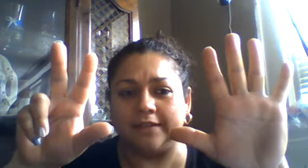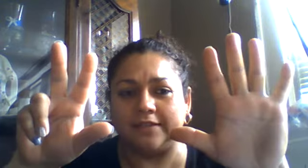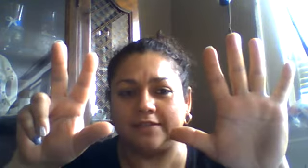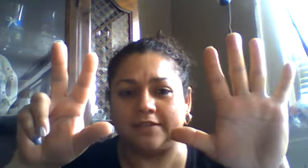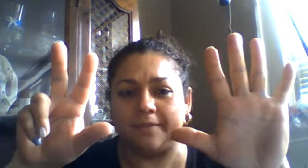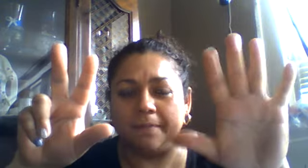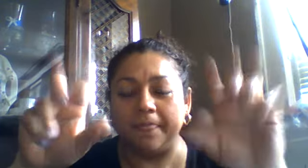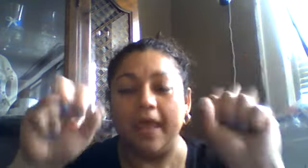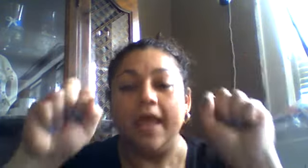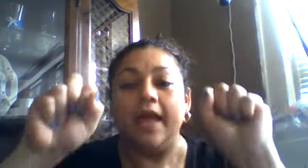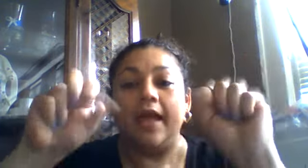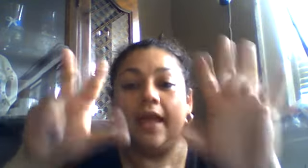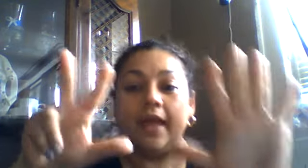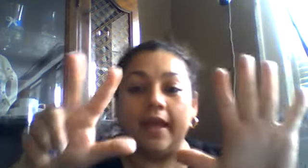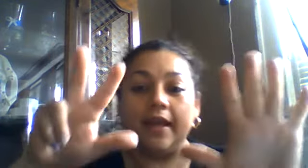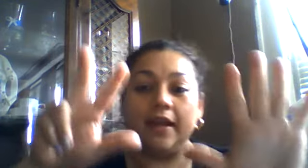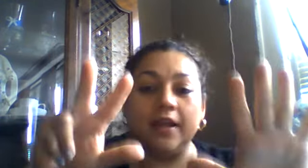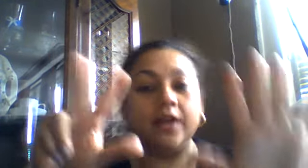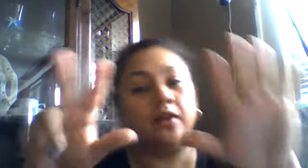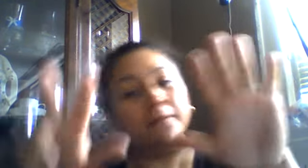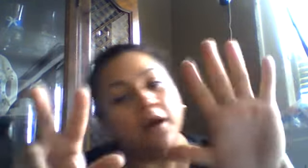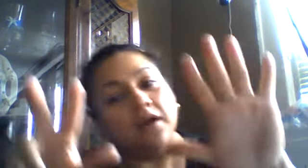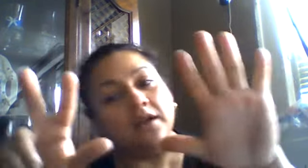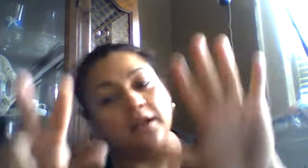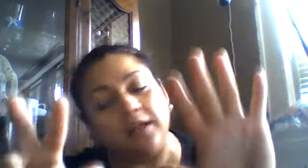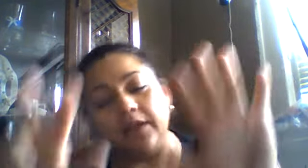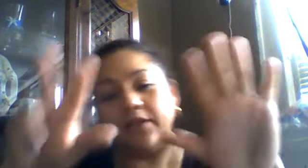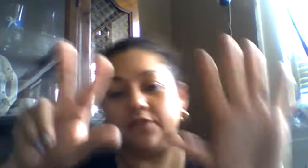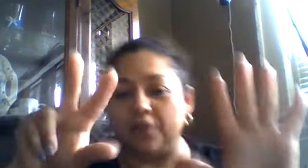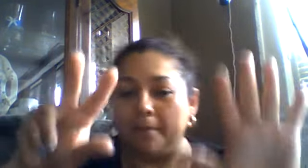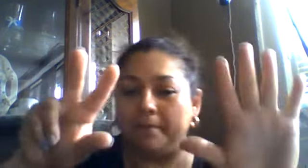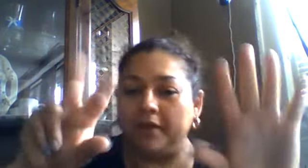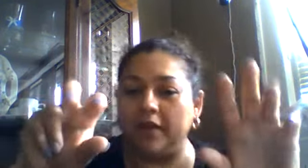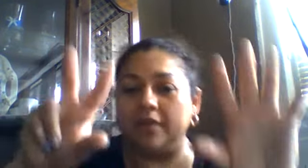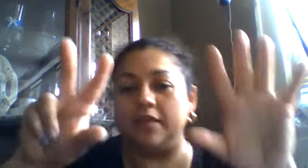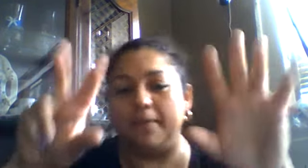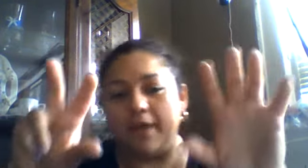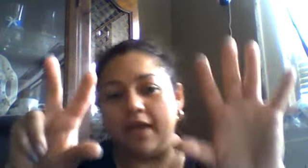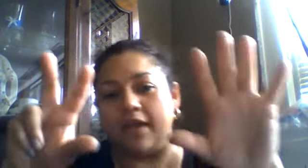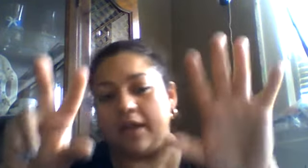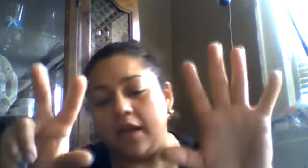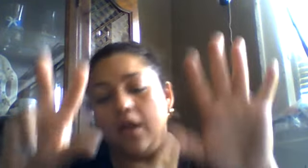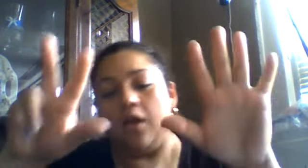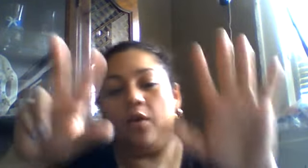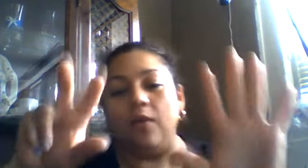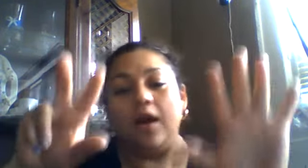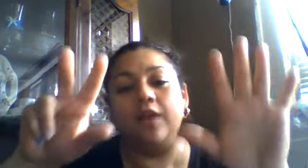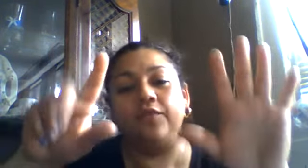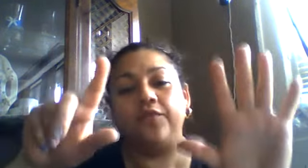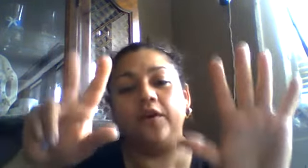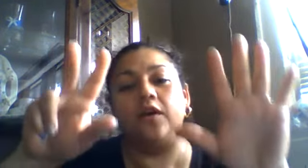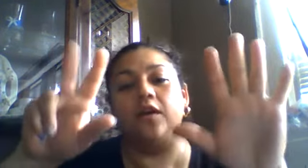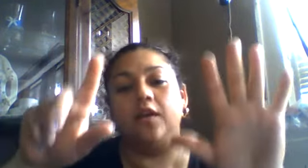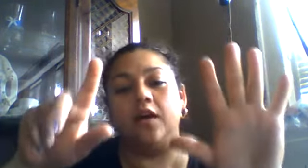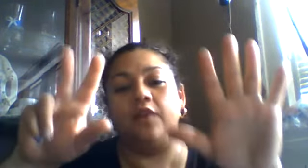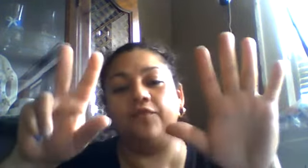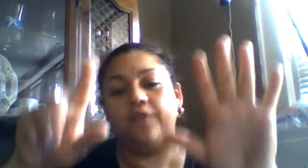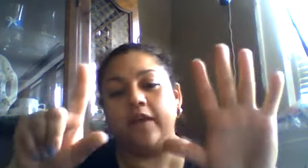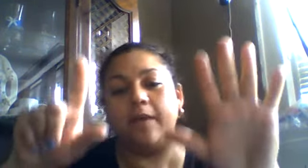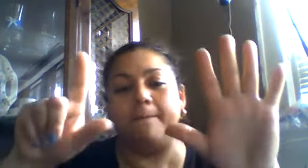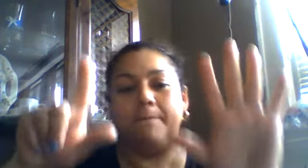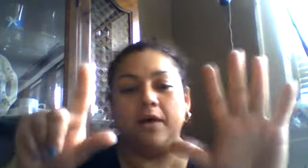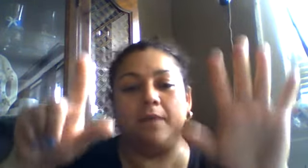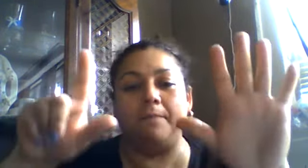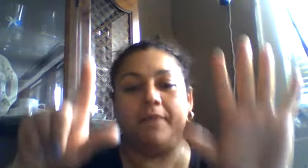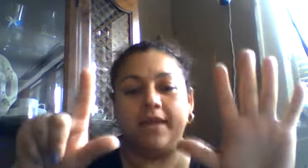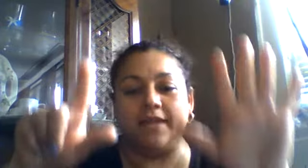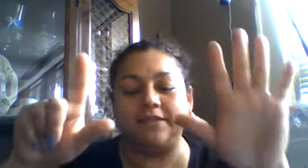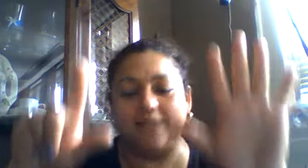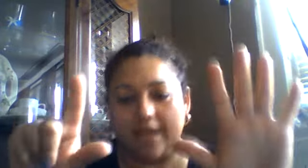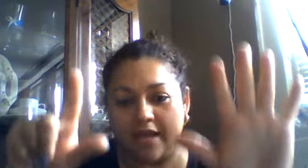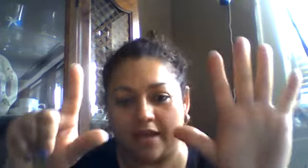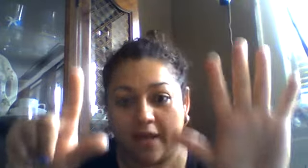a little monkey is jumping in the bed one fell off and bump his head